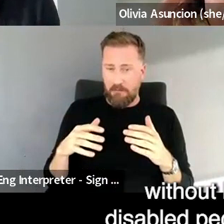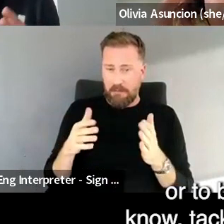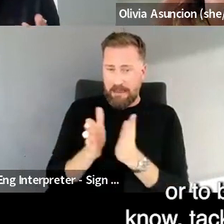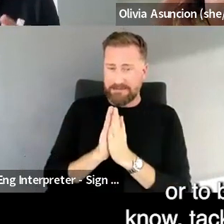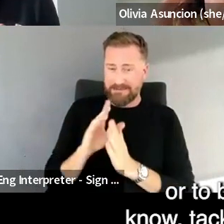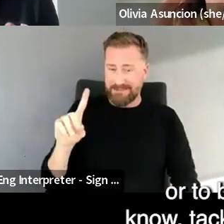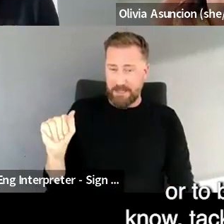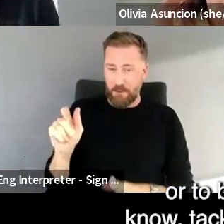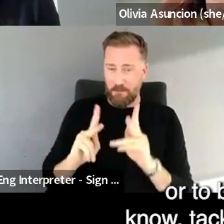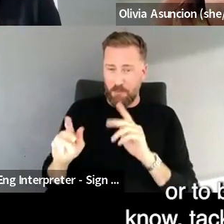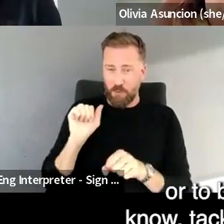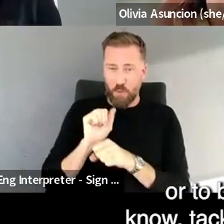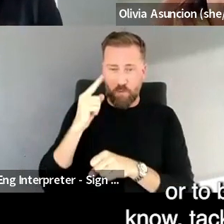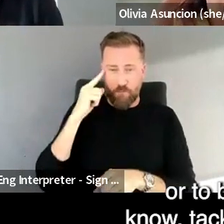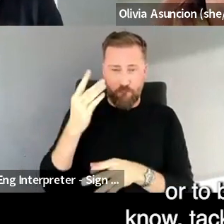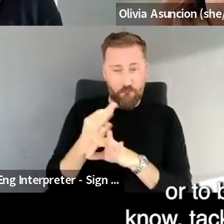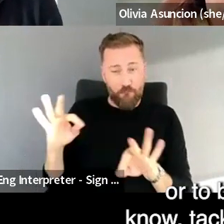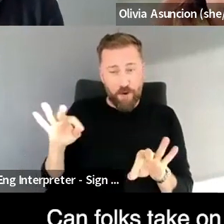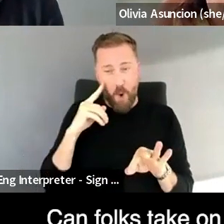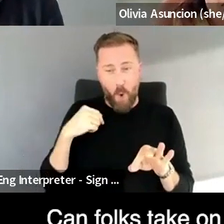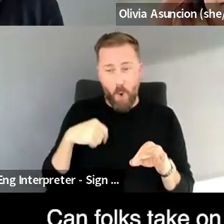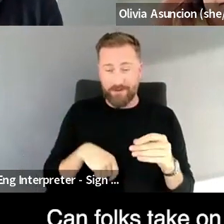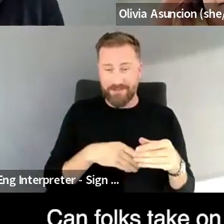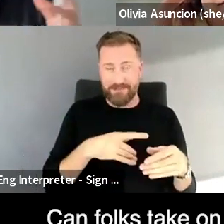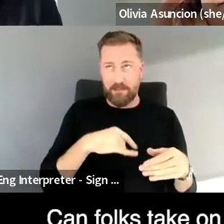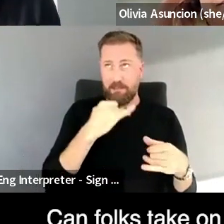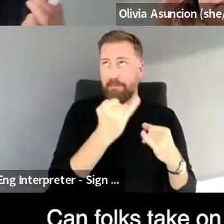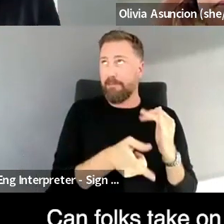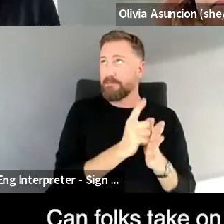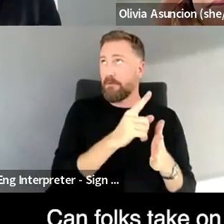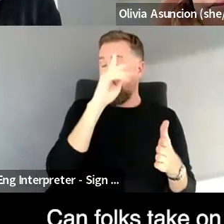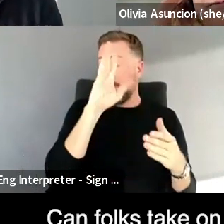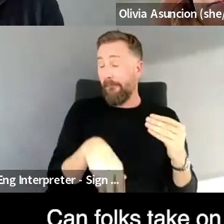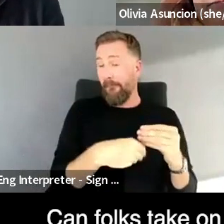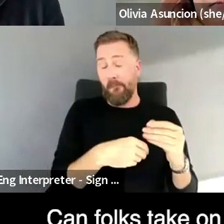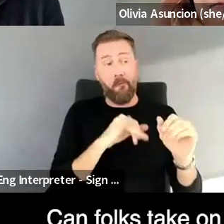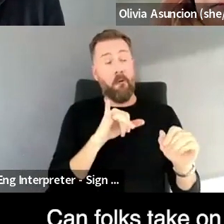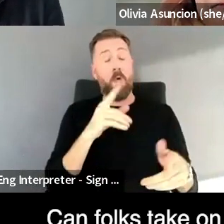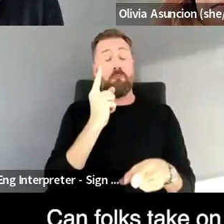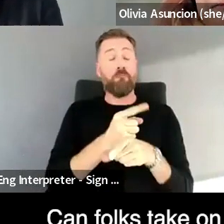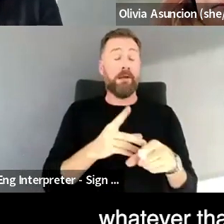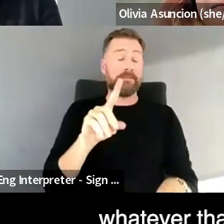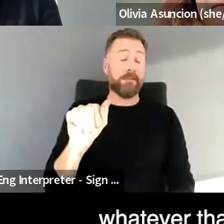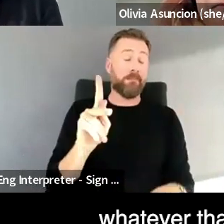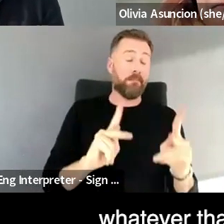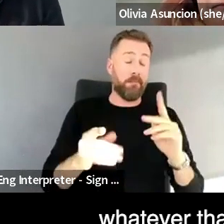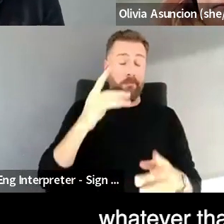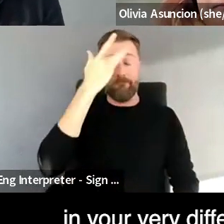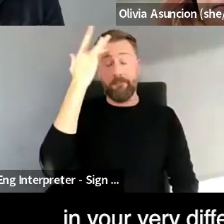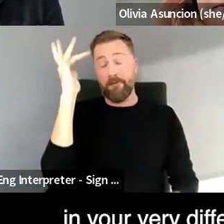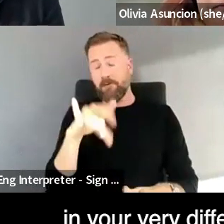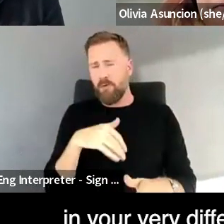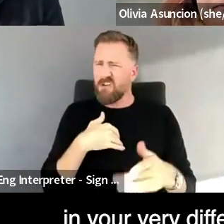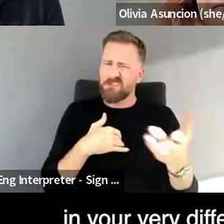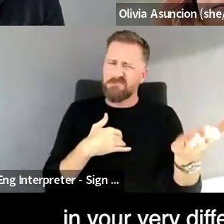um, or to be sort of, you know, tacked on at the end. Um, can, can folks, um, take on some of, some of those questions, whatever that might mean to